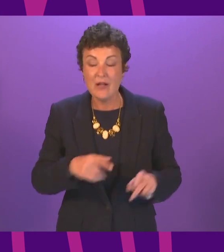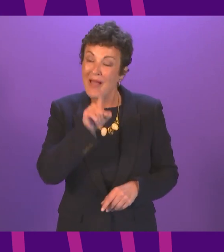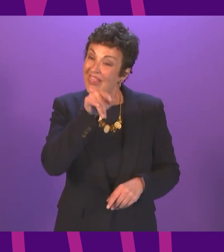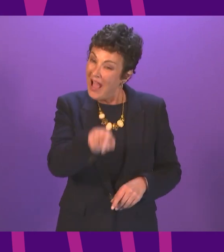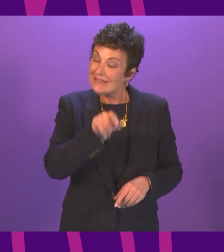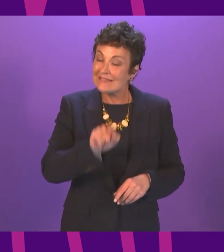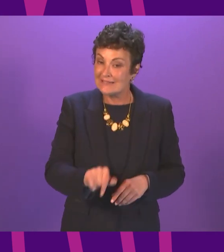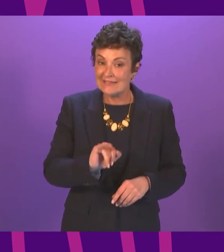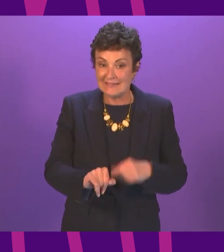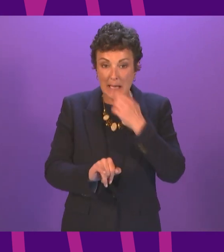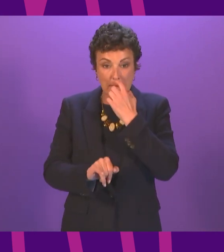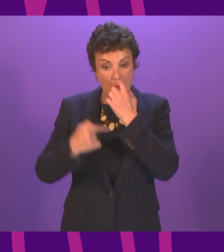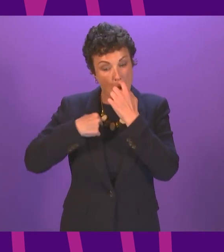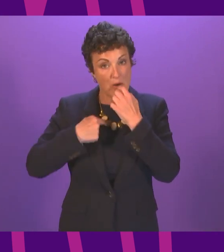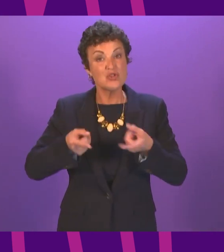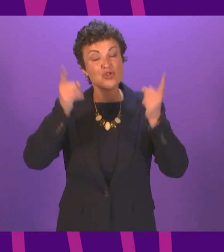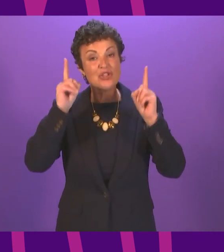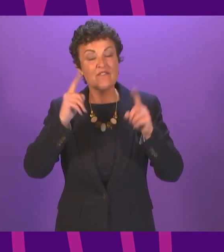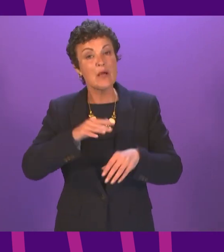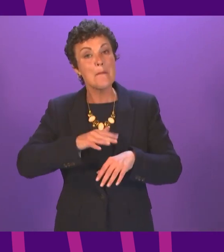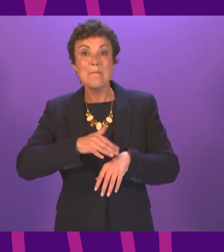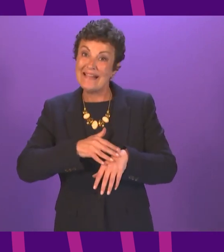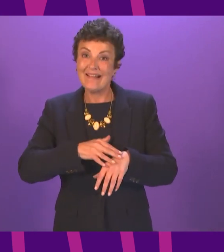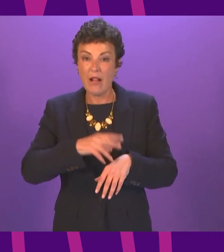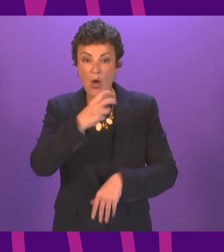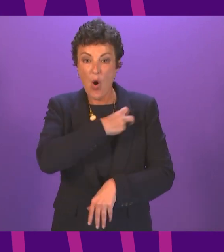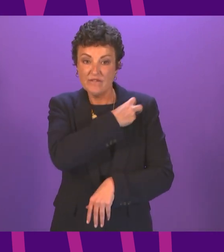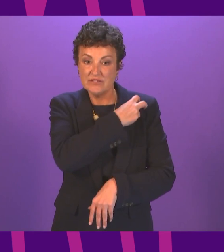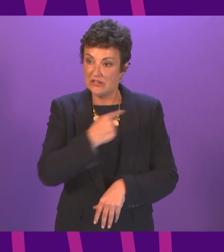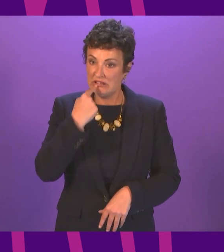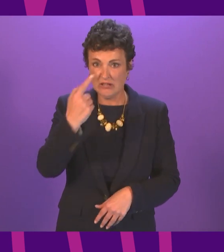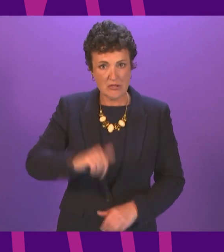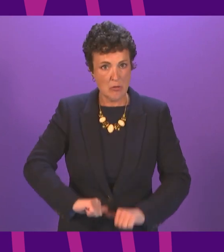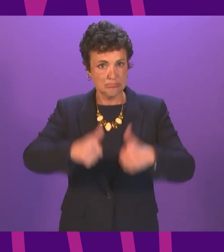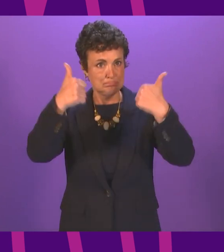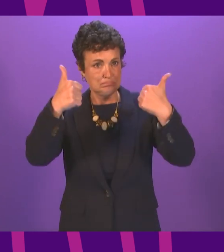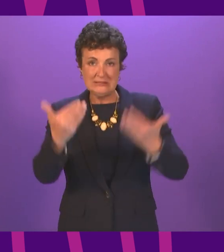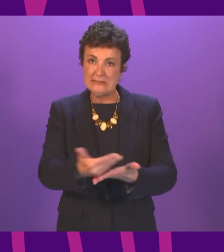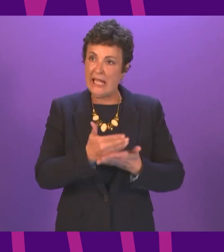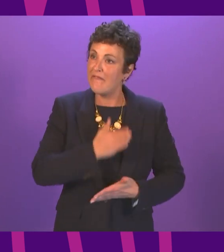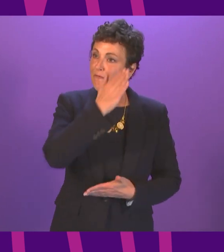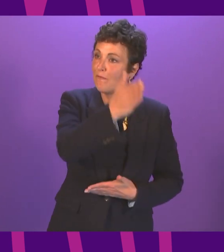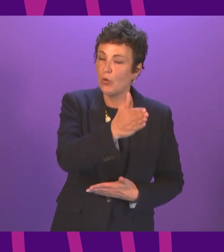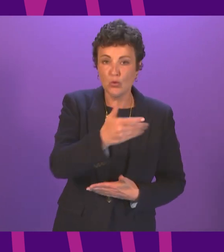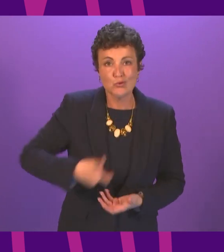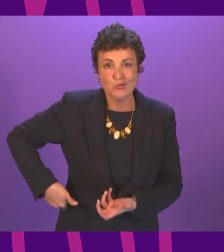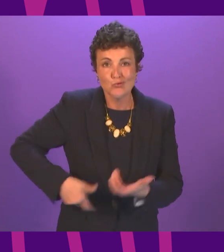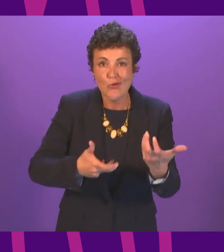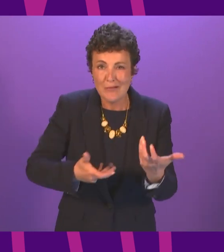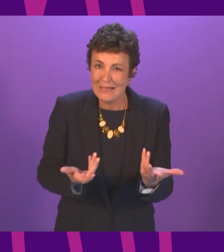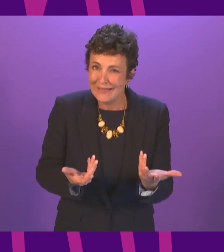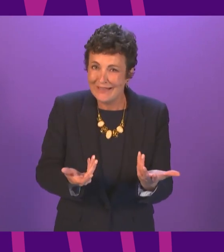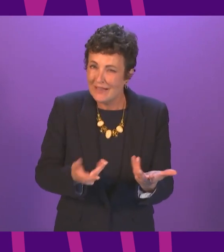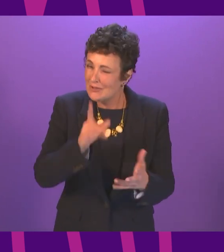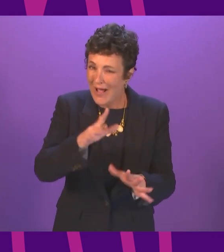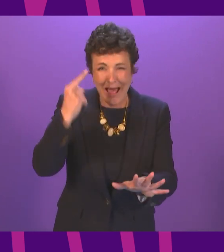at the time was on the TV advising people that it was perfectly safe to go to Six Nations matches and I think we need a long hard